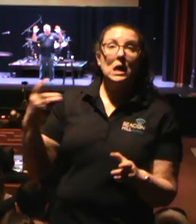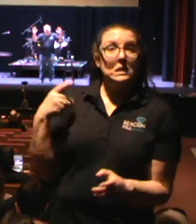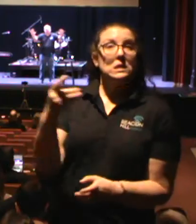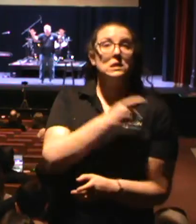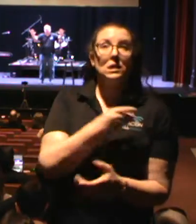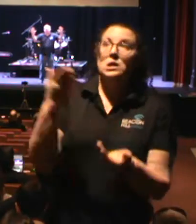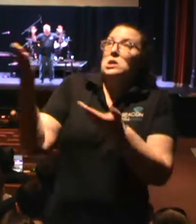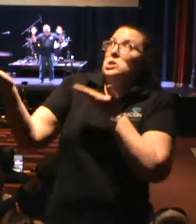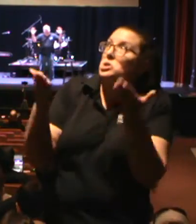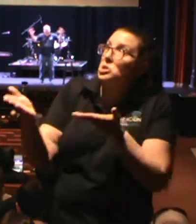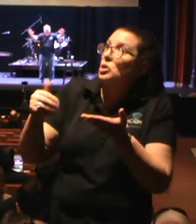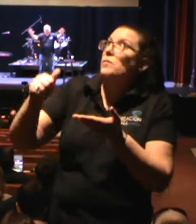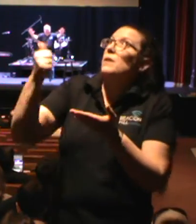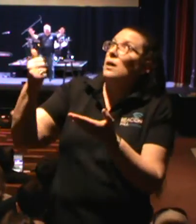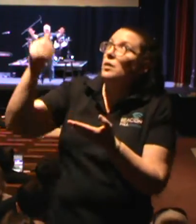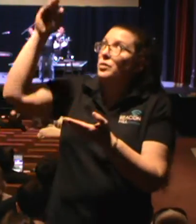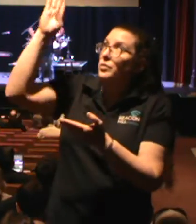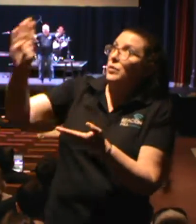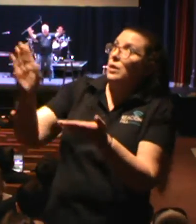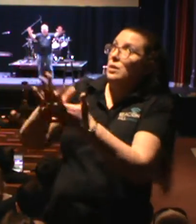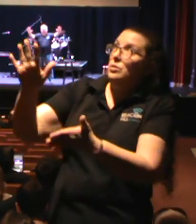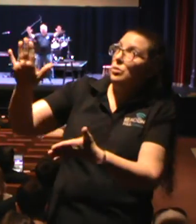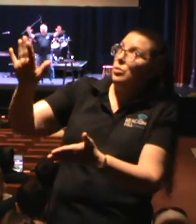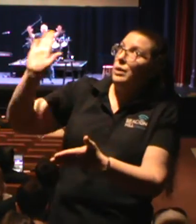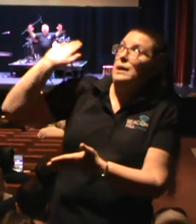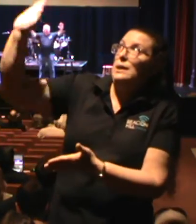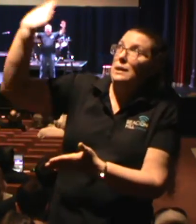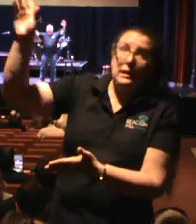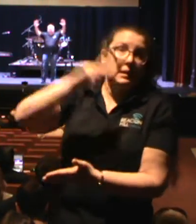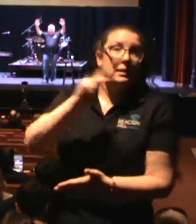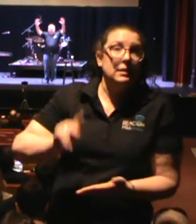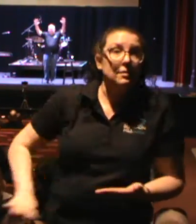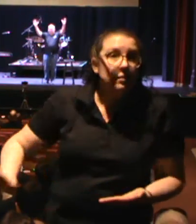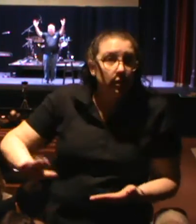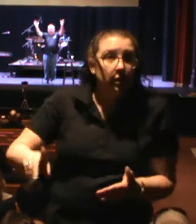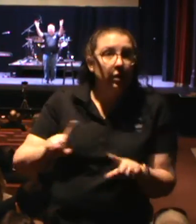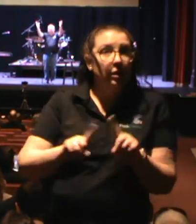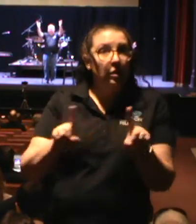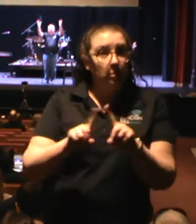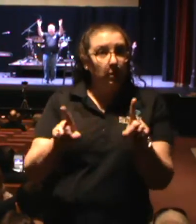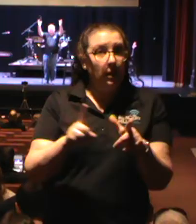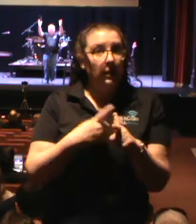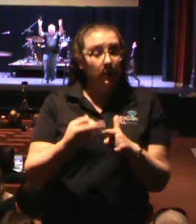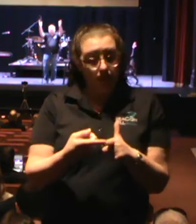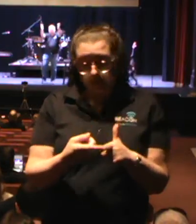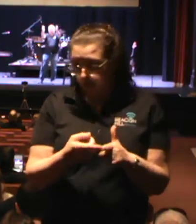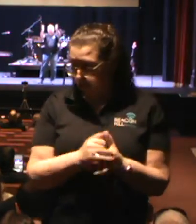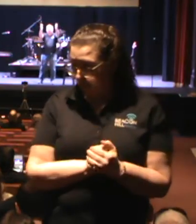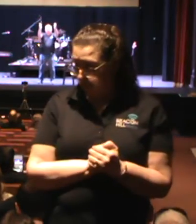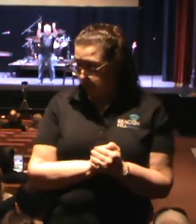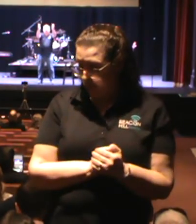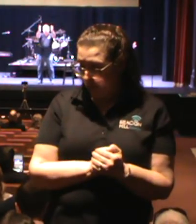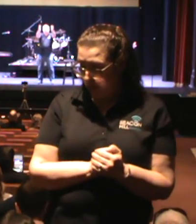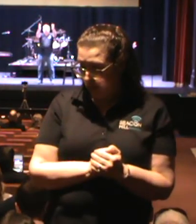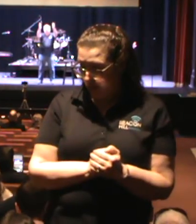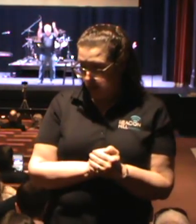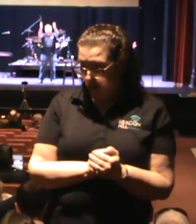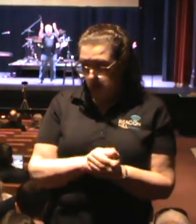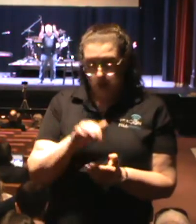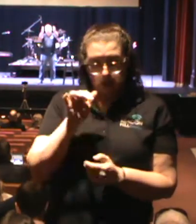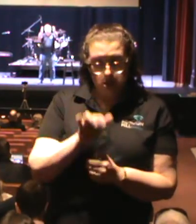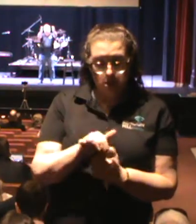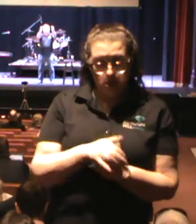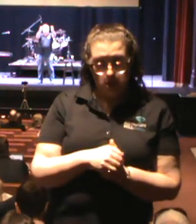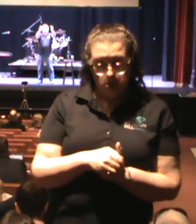for God's glory and his kingdom. Amen? But then there's a more funnel version